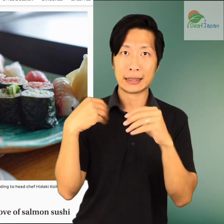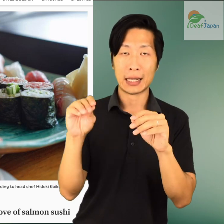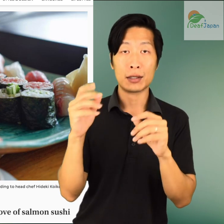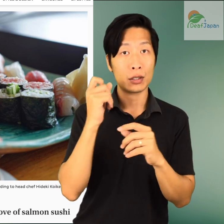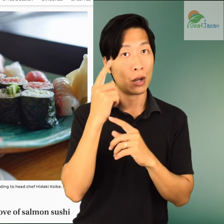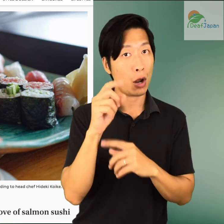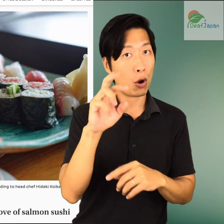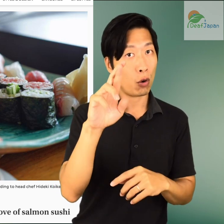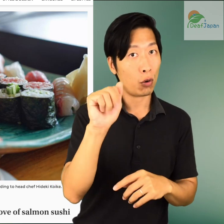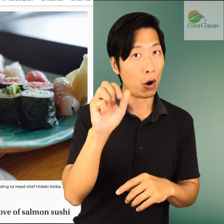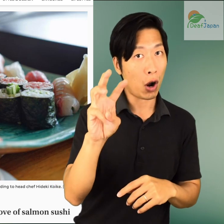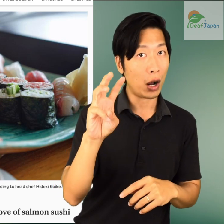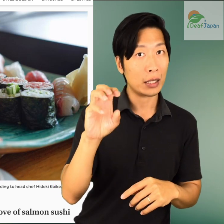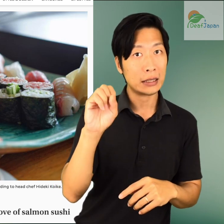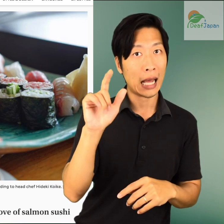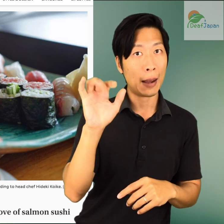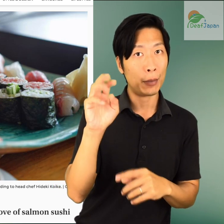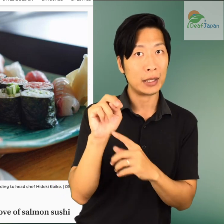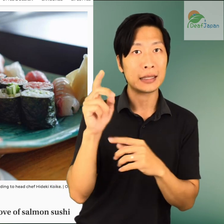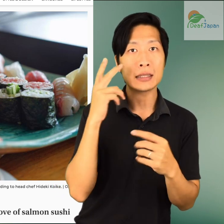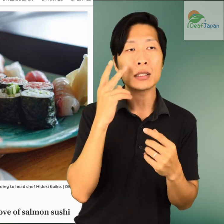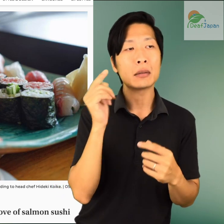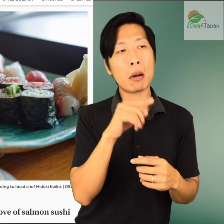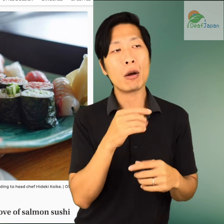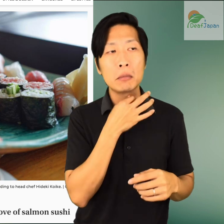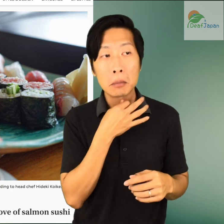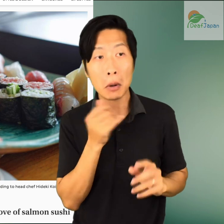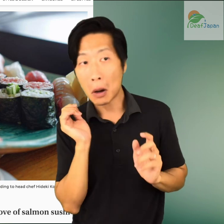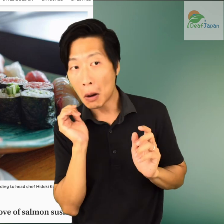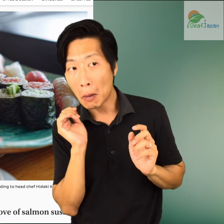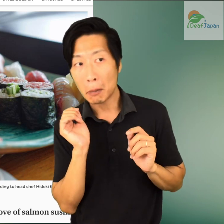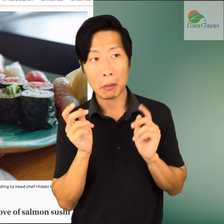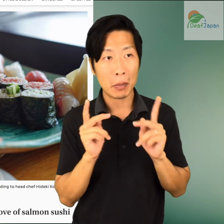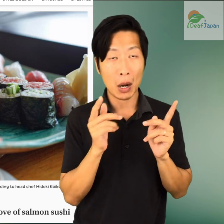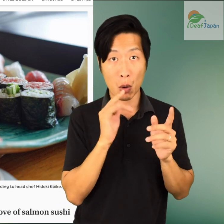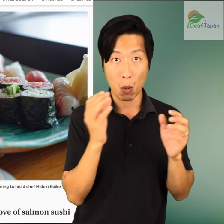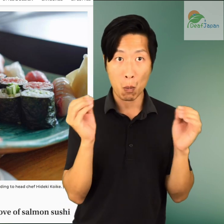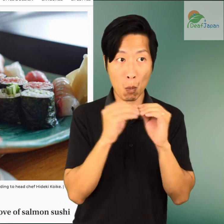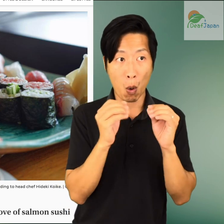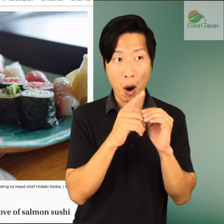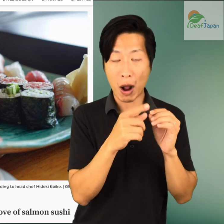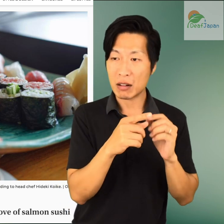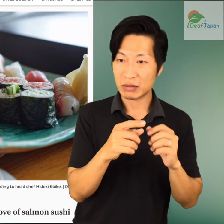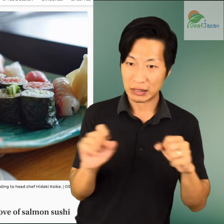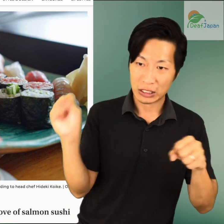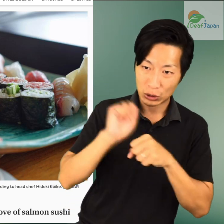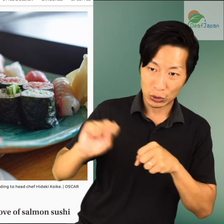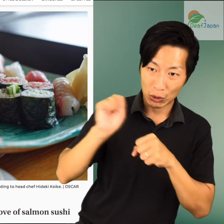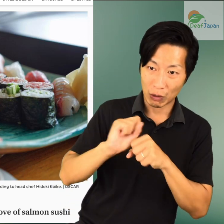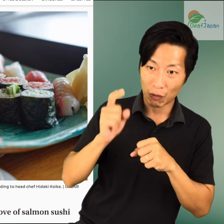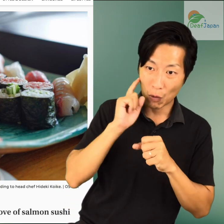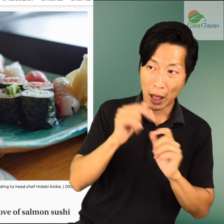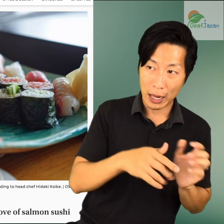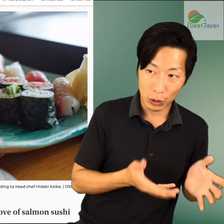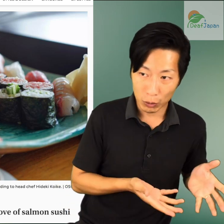Raw salmon was seen as a curiosity, he says. No one was going to put extra resources into the Japanese